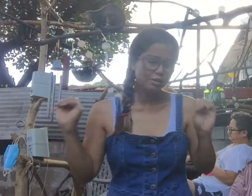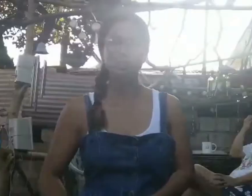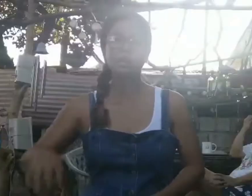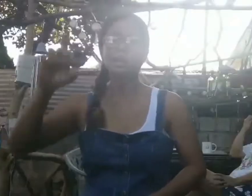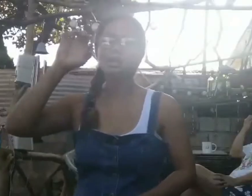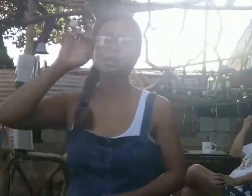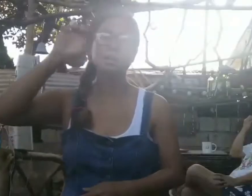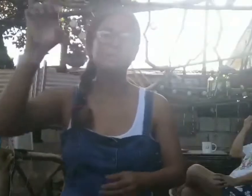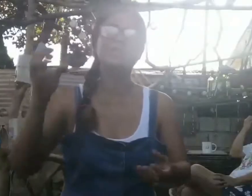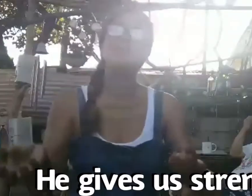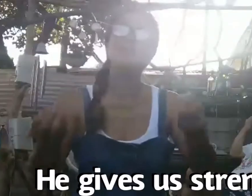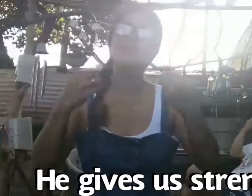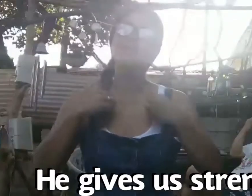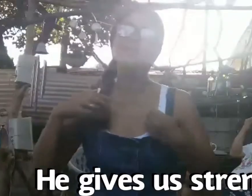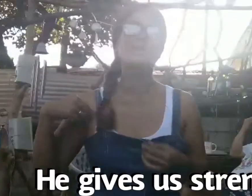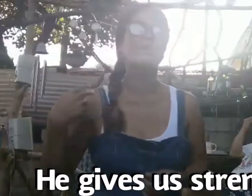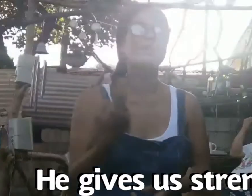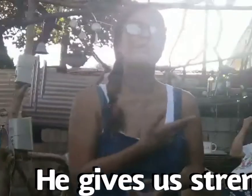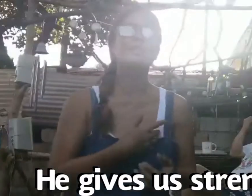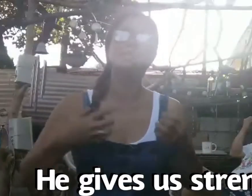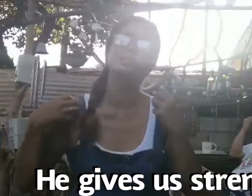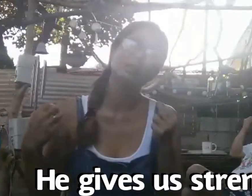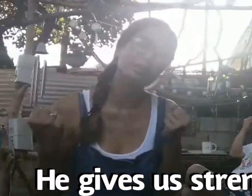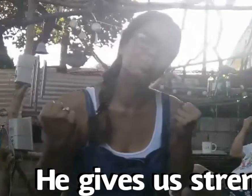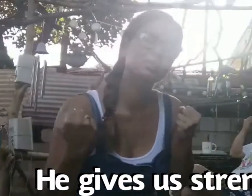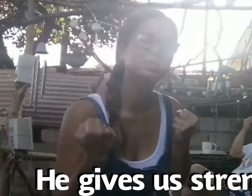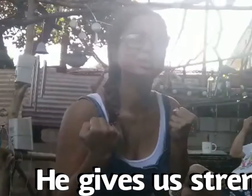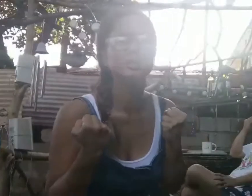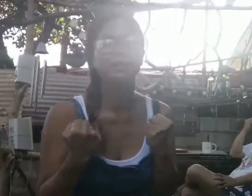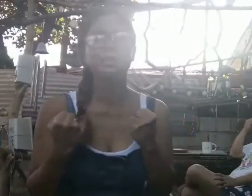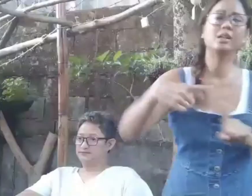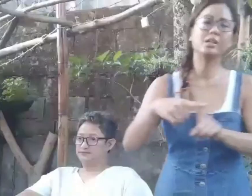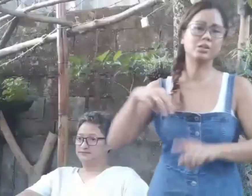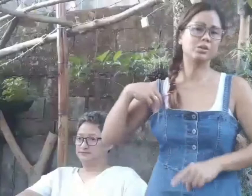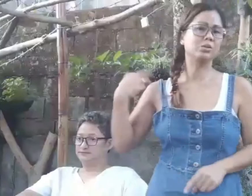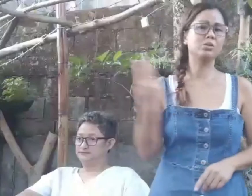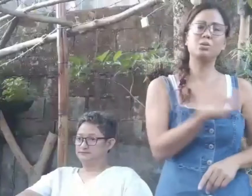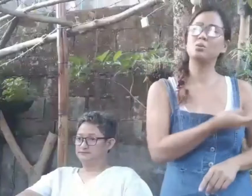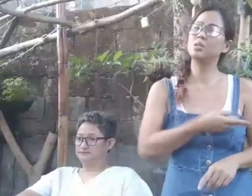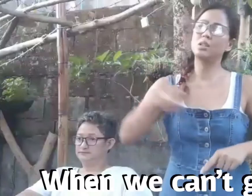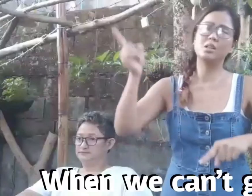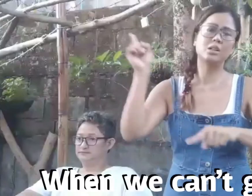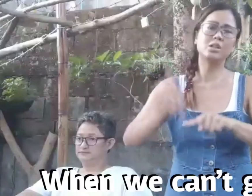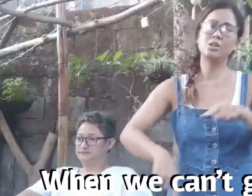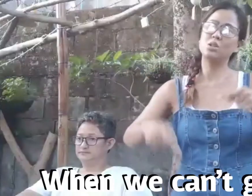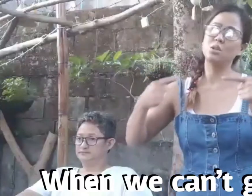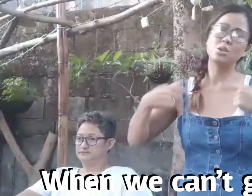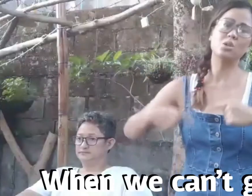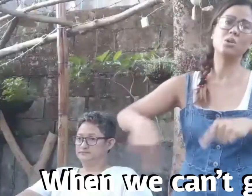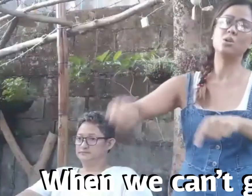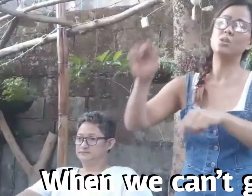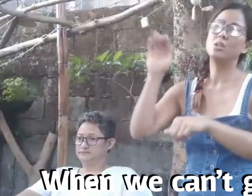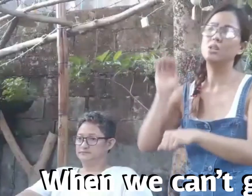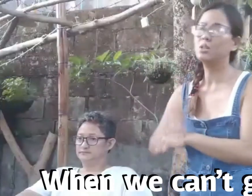He gives us strength when we can't go on